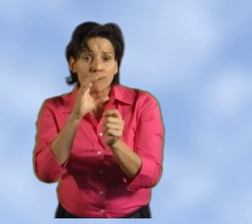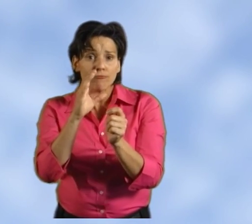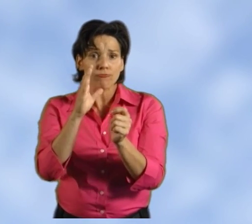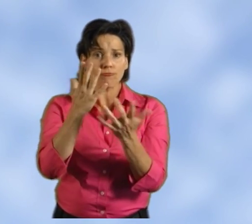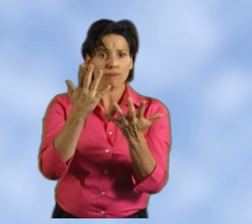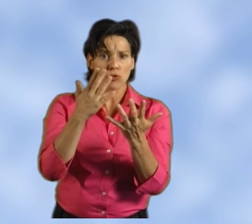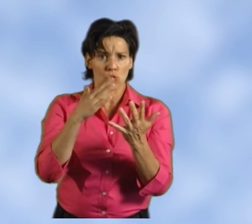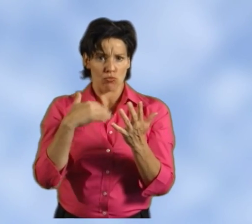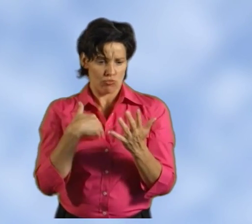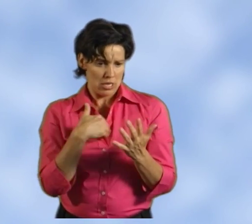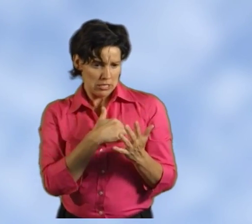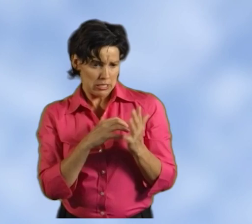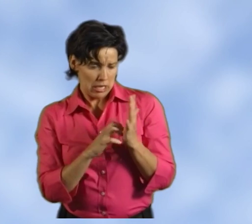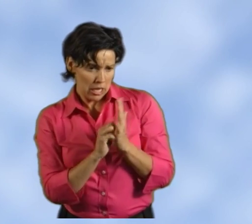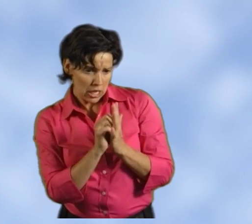treatment for breast cancer is needed.